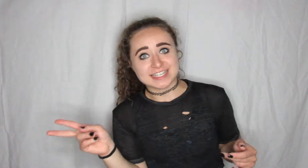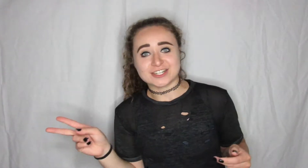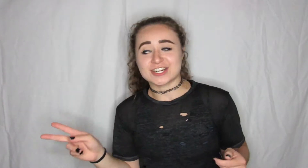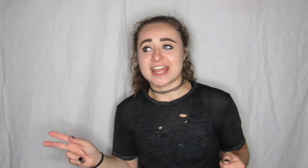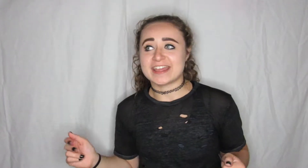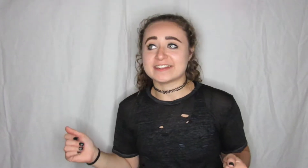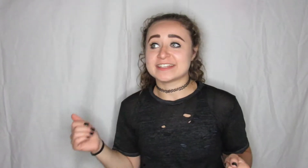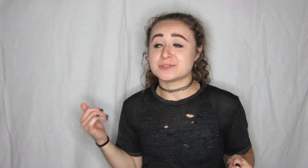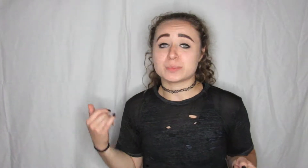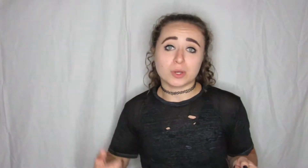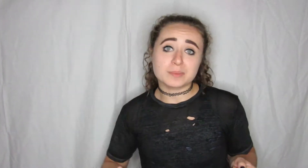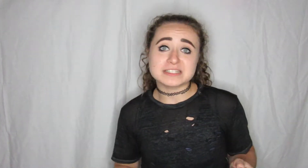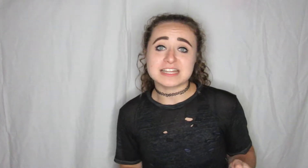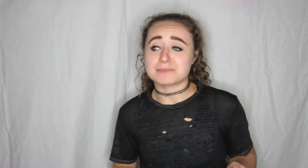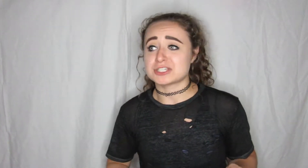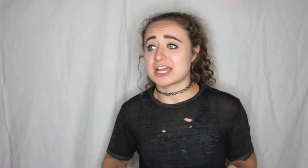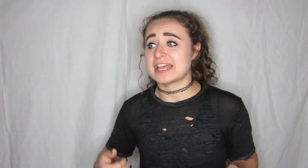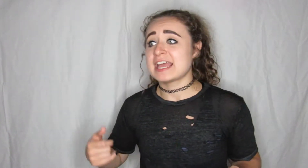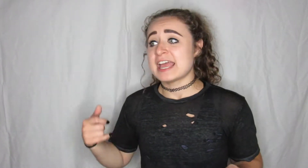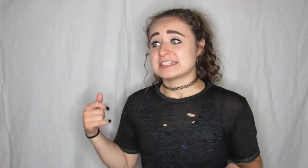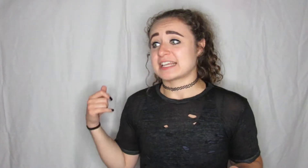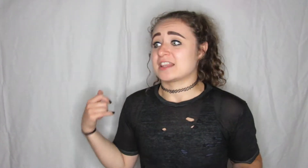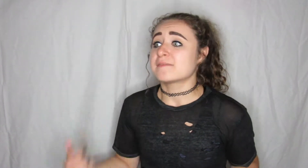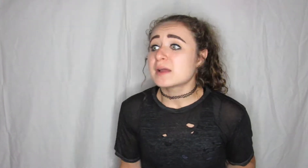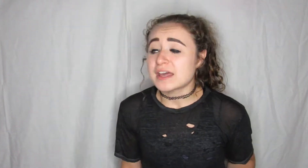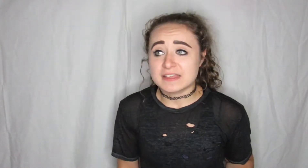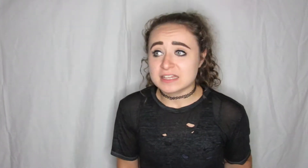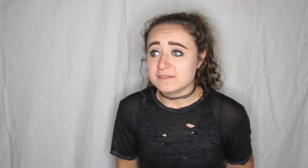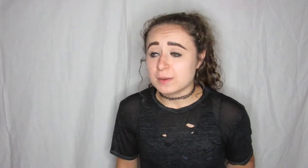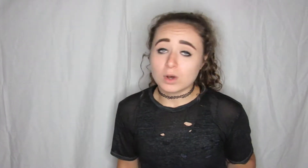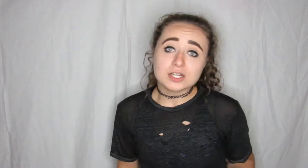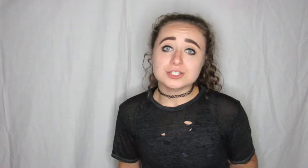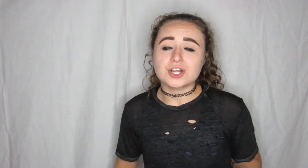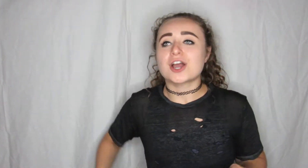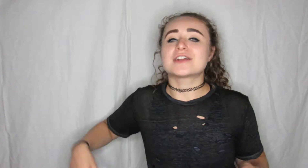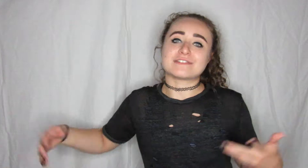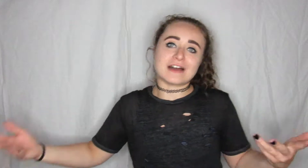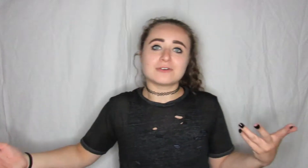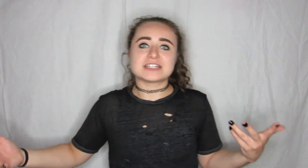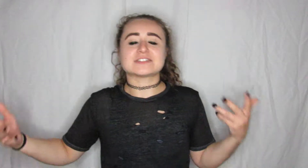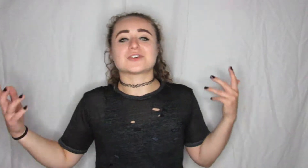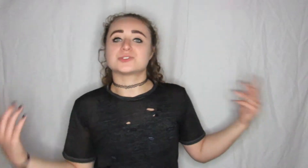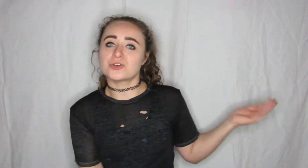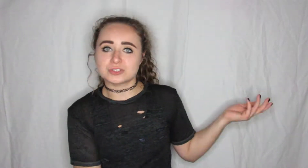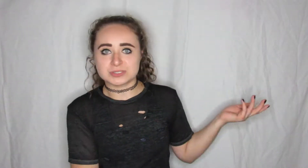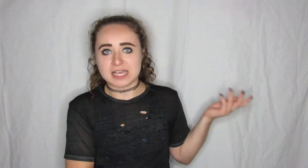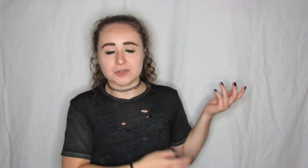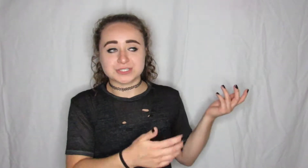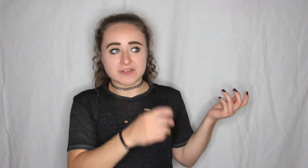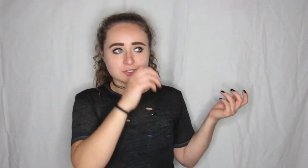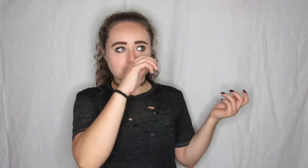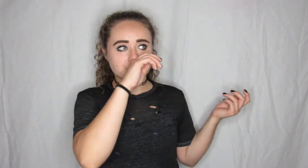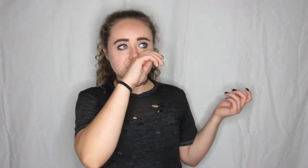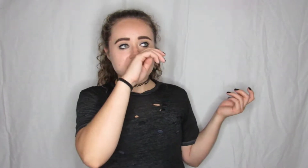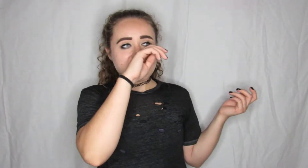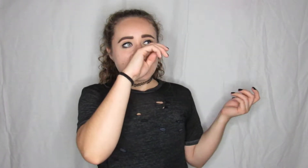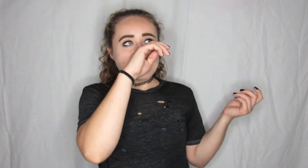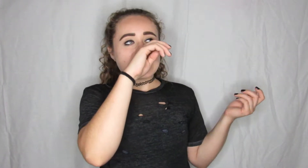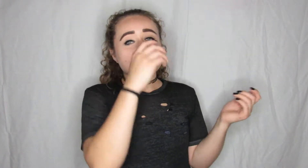later and he was blown on my snapchat he's like I left my I think I left my wallet in the car and I found it and so I drove to his house gave it to him and